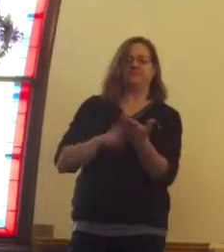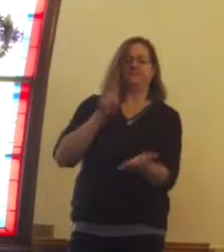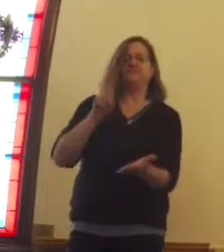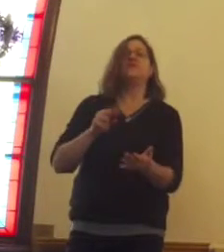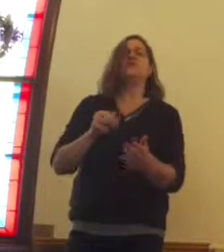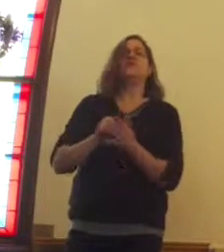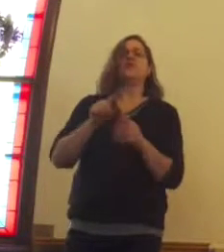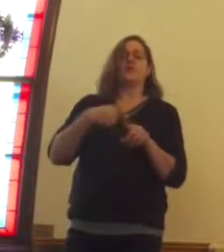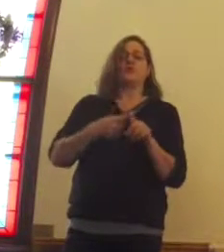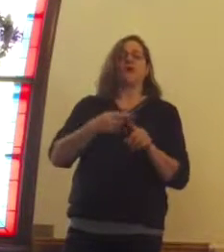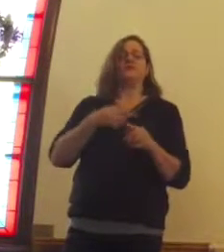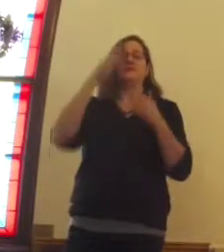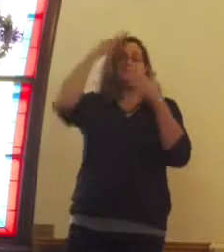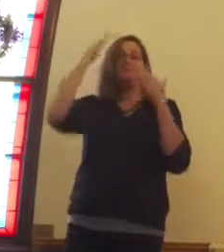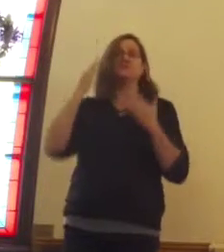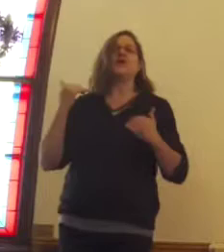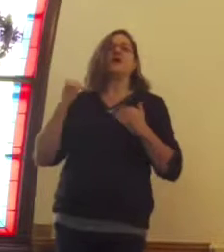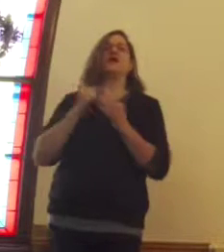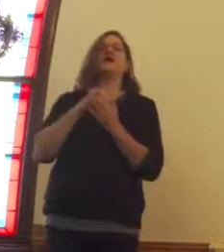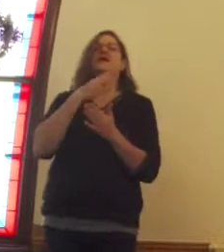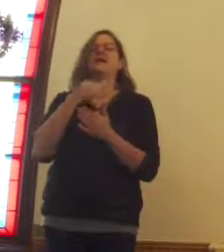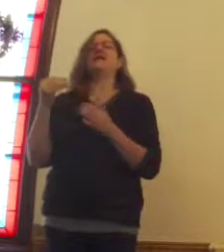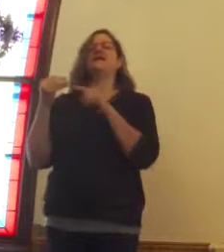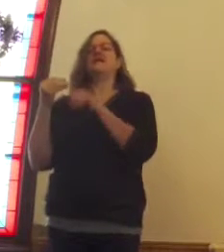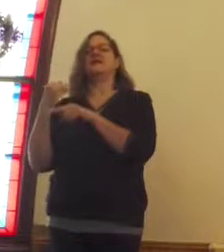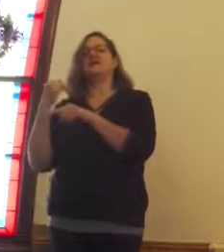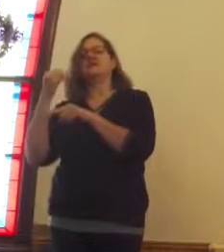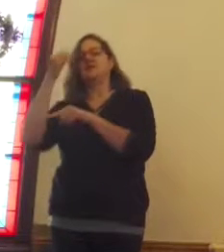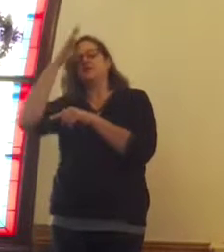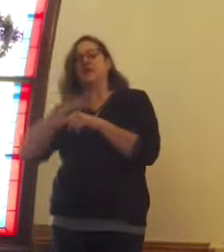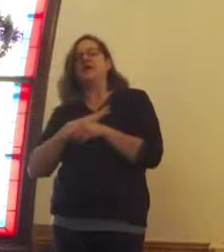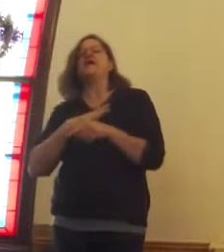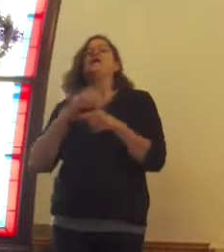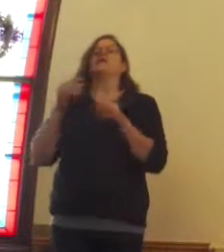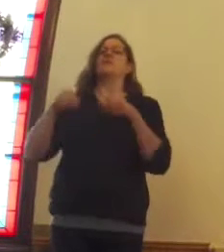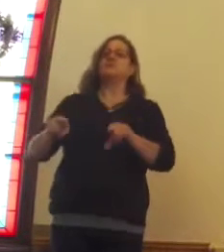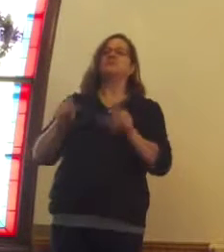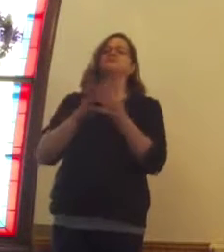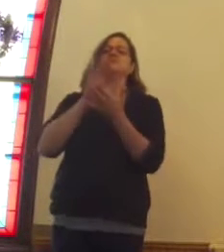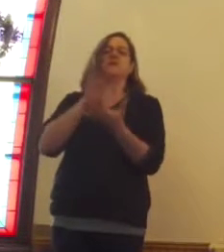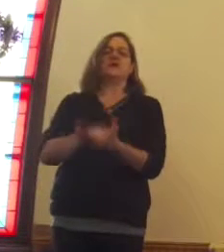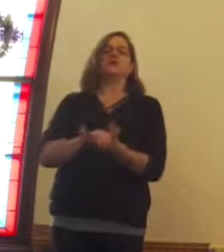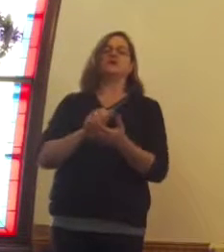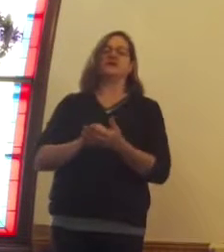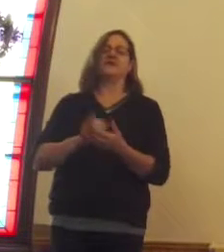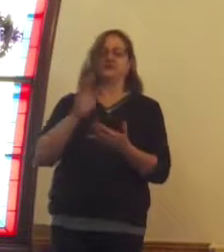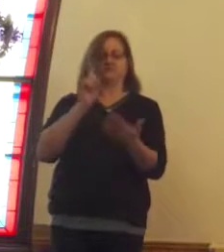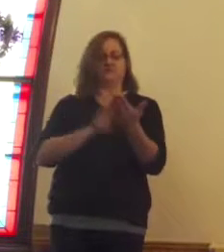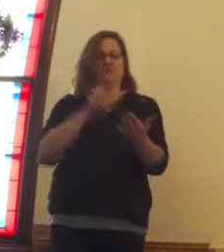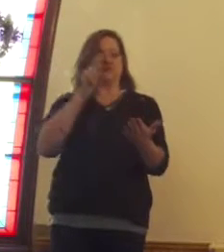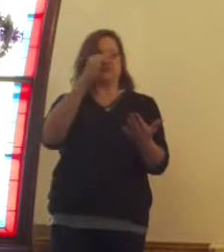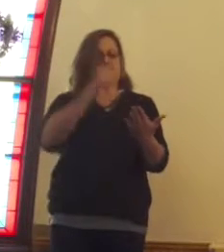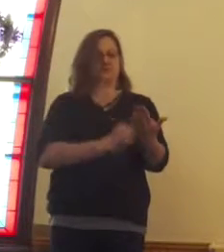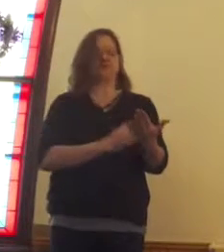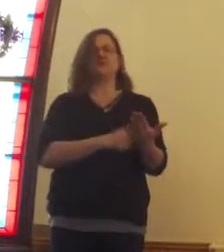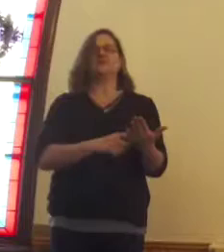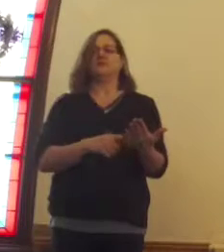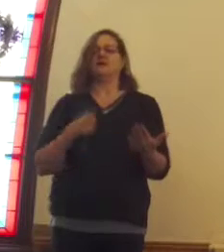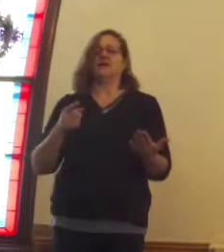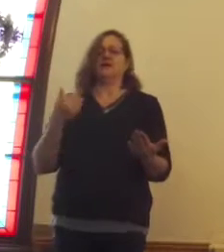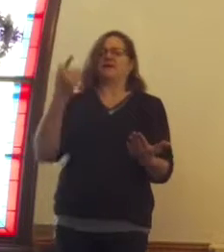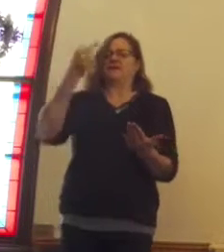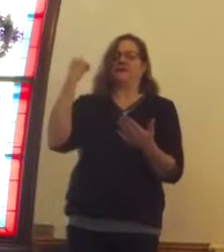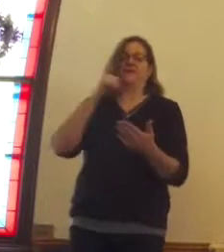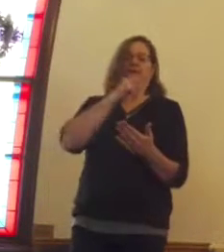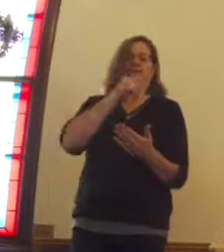groom and a bride were about to get married, and it was a contract stating that they hadn't been together, they